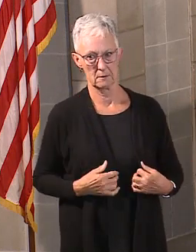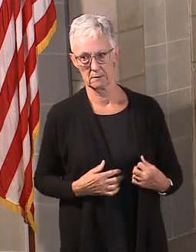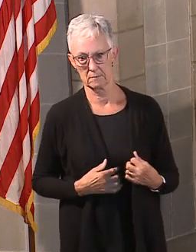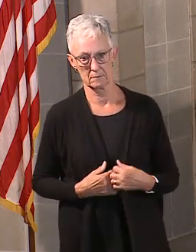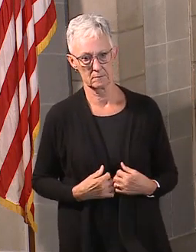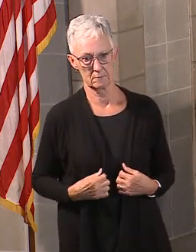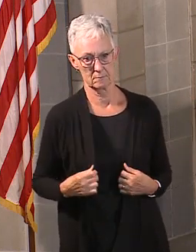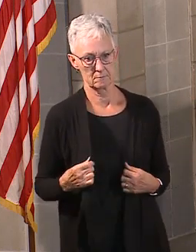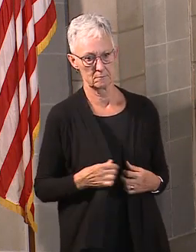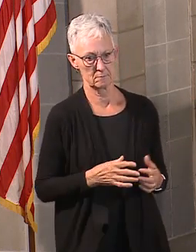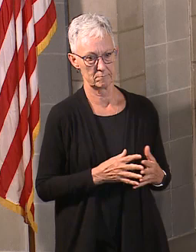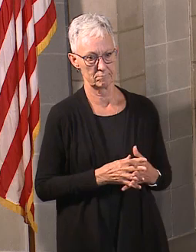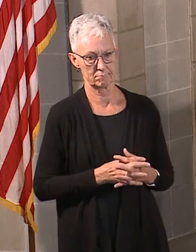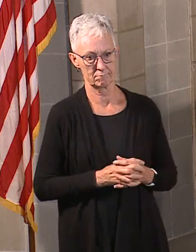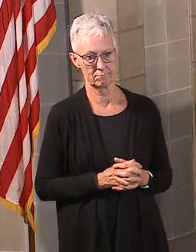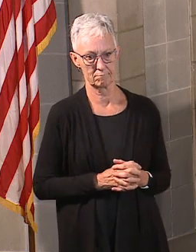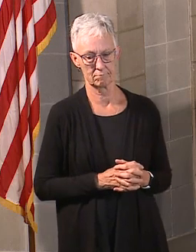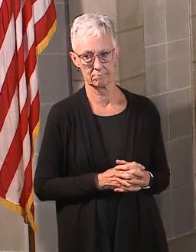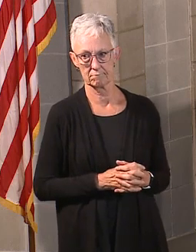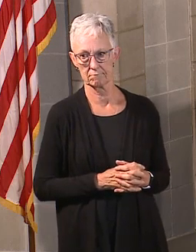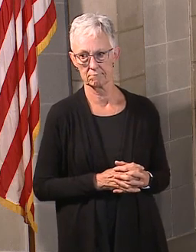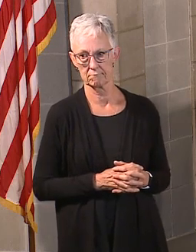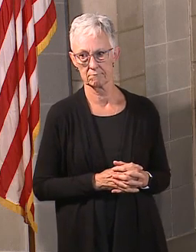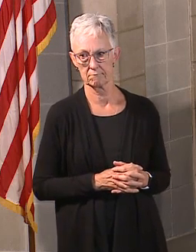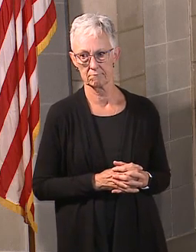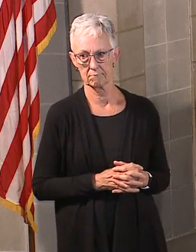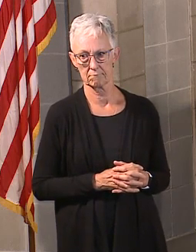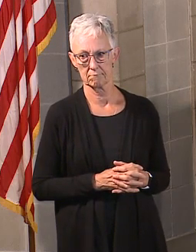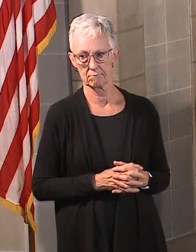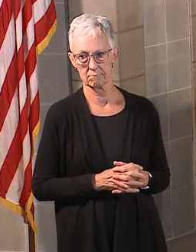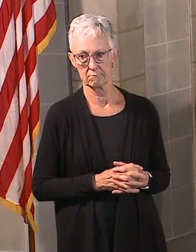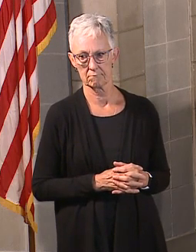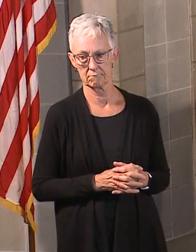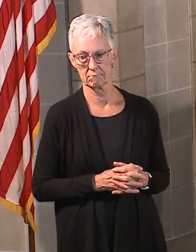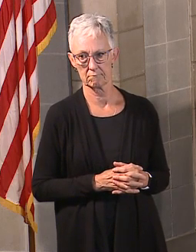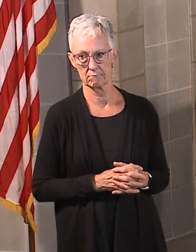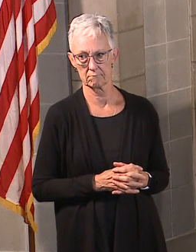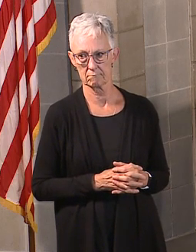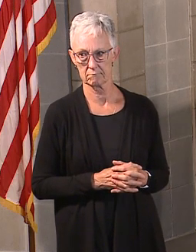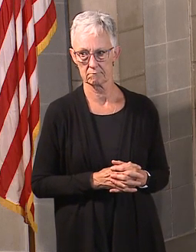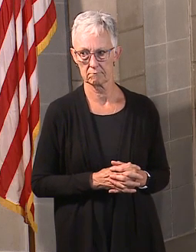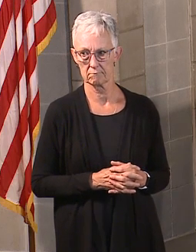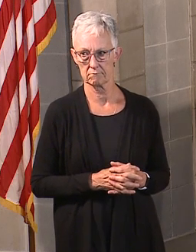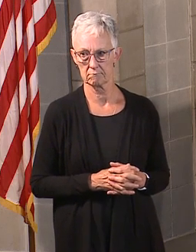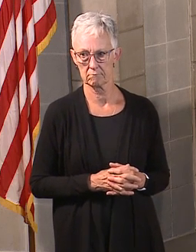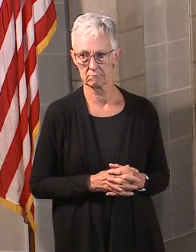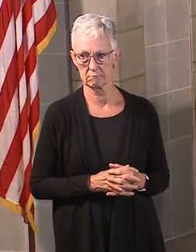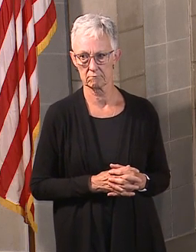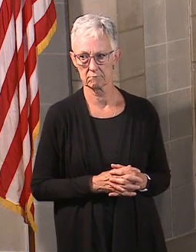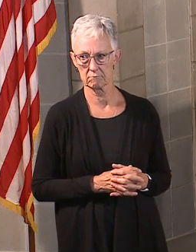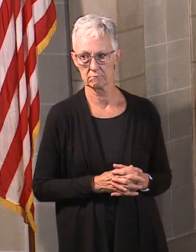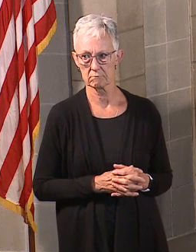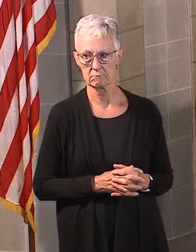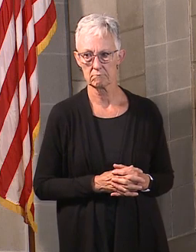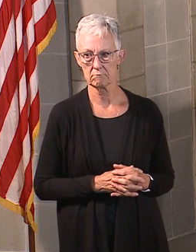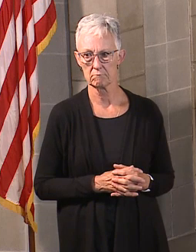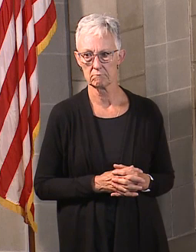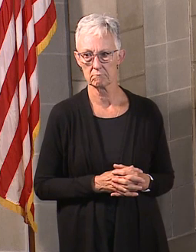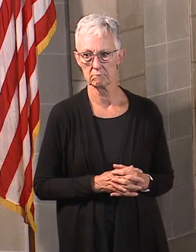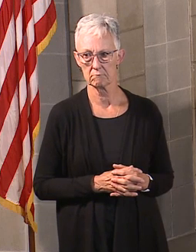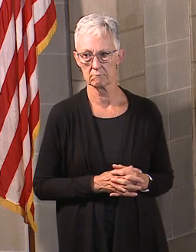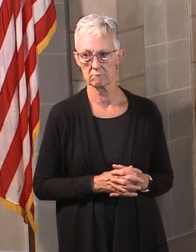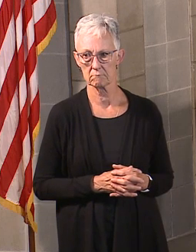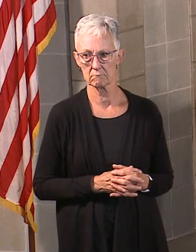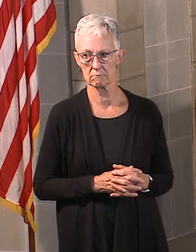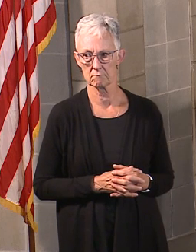Other questions? Yeah. Brandon. Earlier this week, the Omaha Public School Board president came out and spoke pretty strongly about